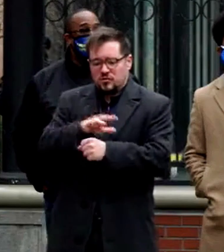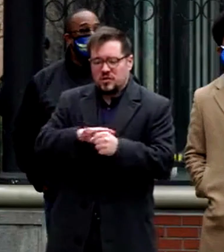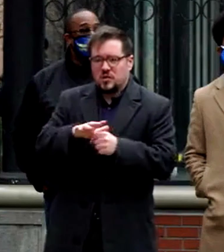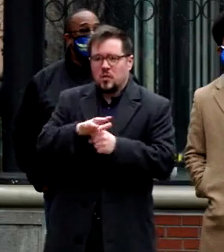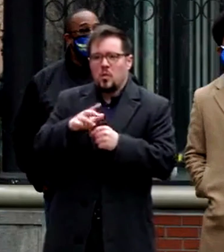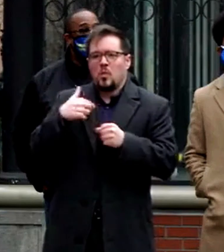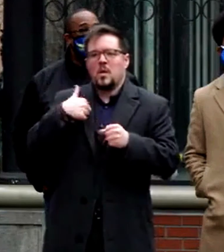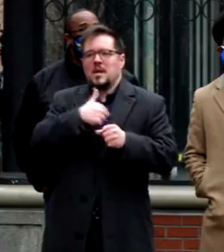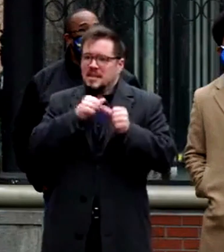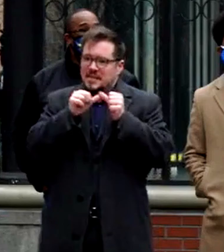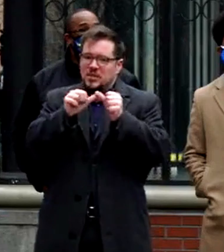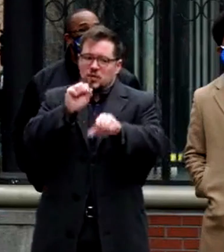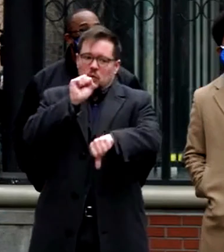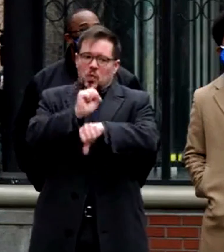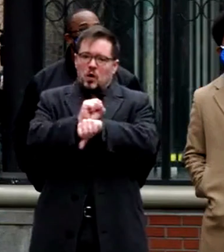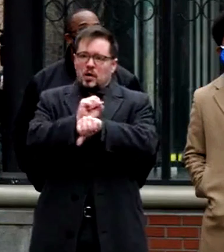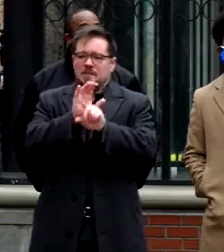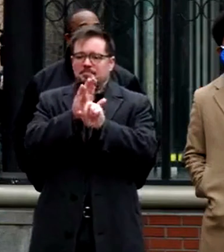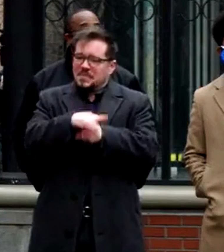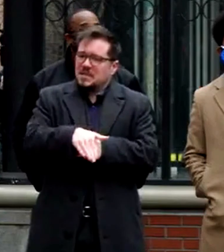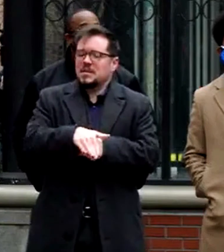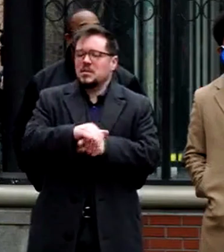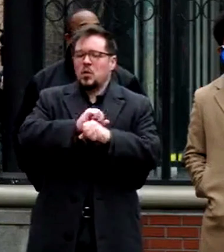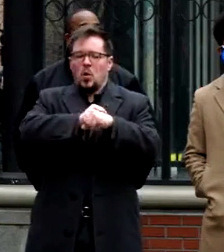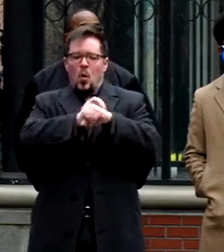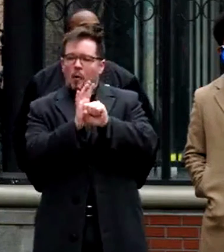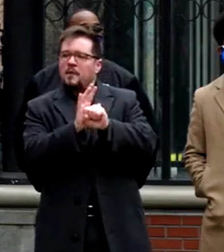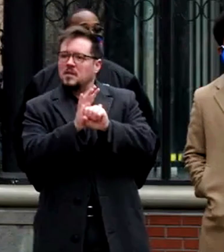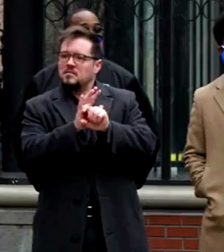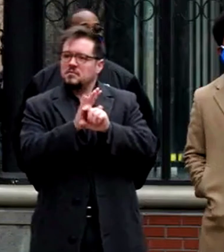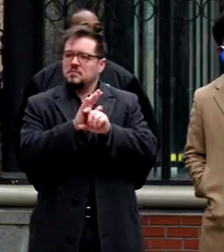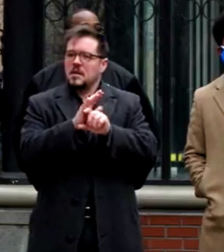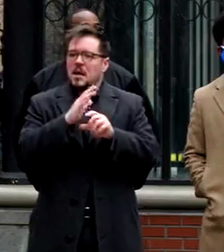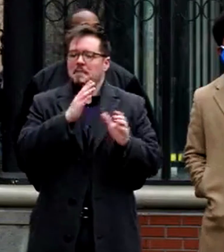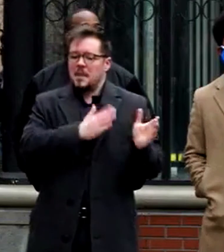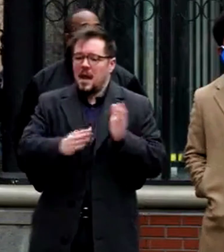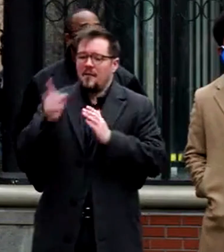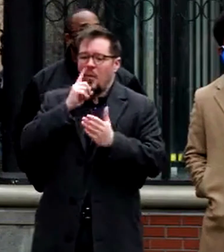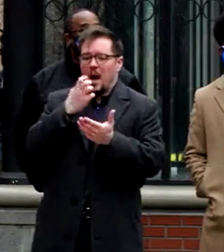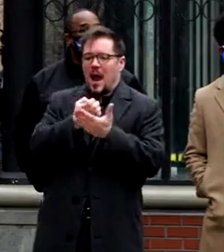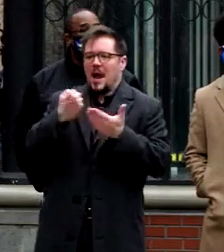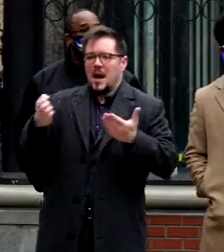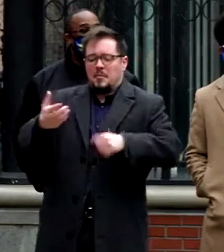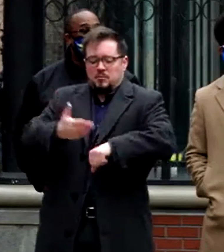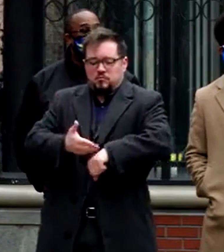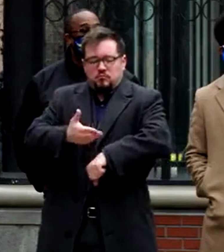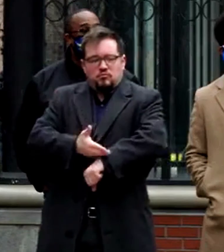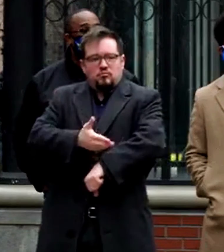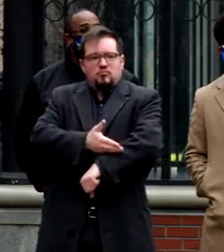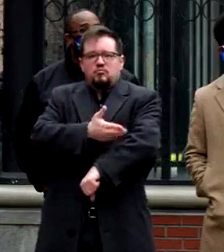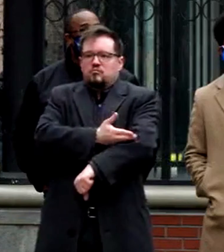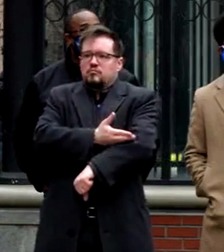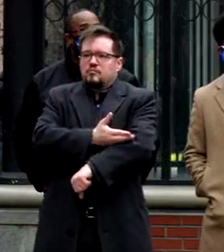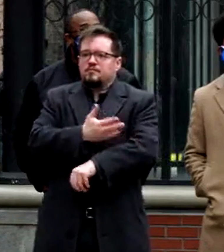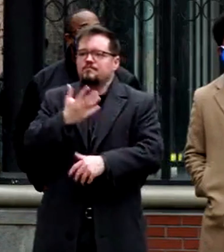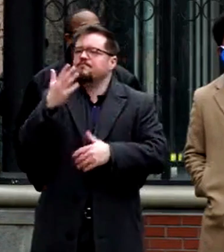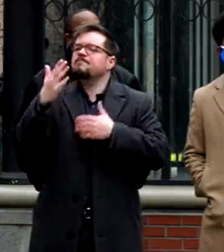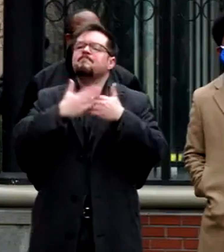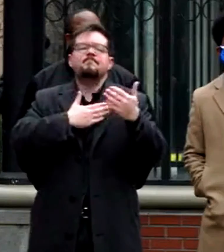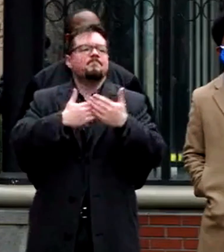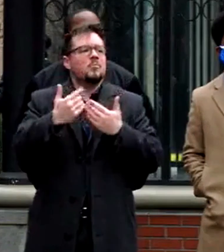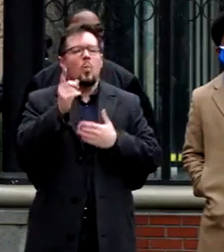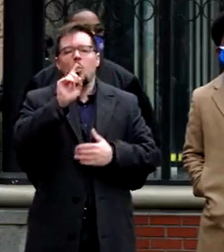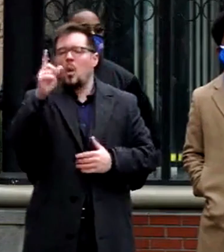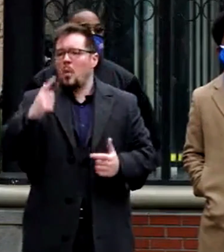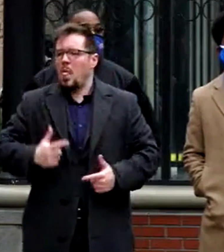COVID-19 and plan for economic recovery and revitalization. No matter where we are in